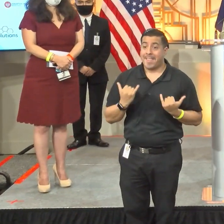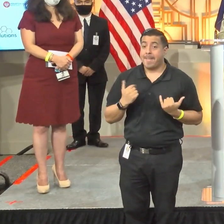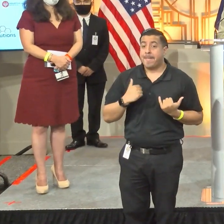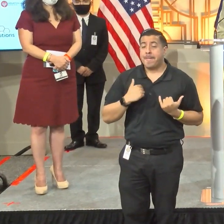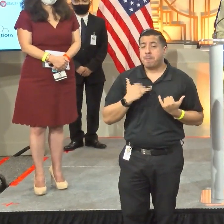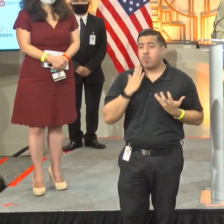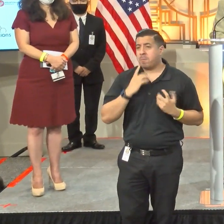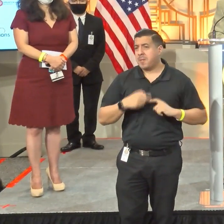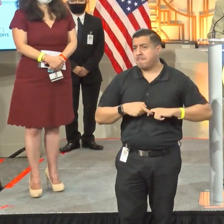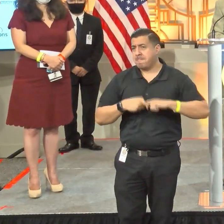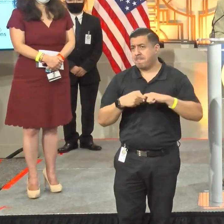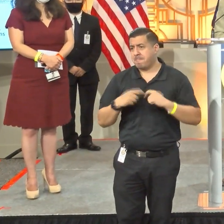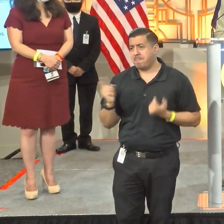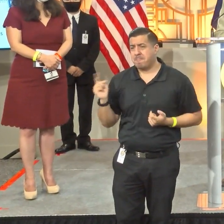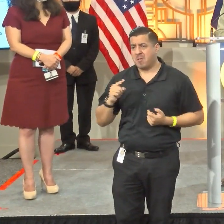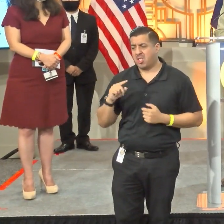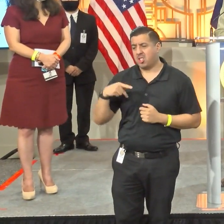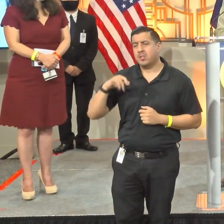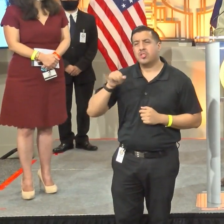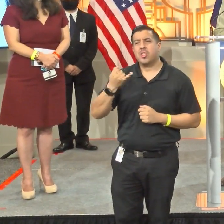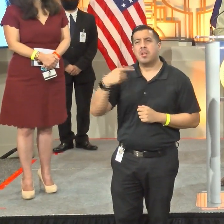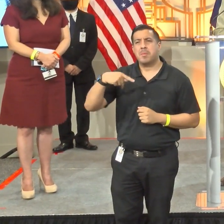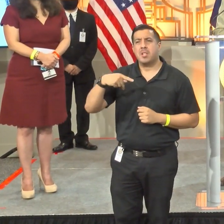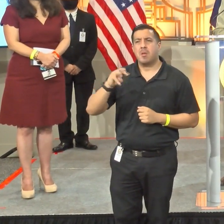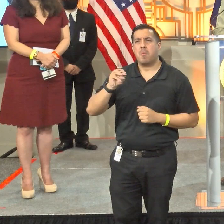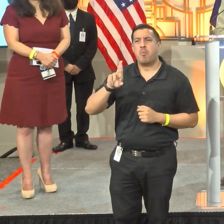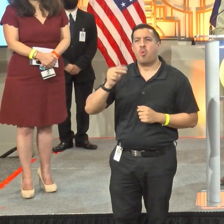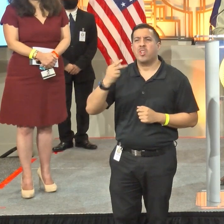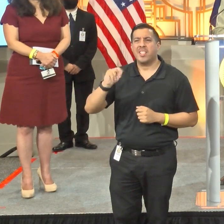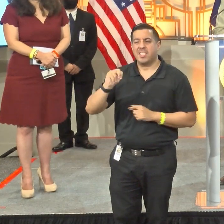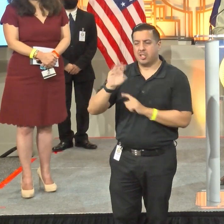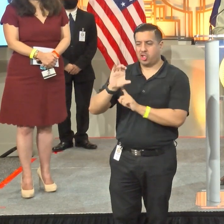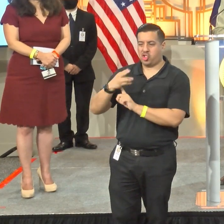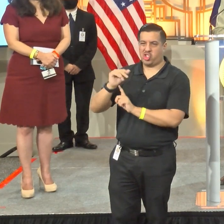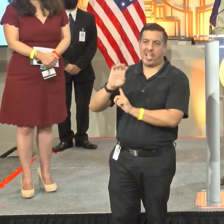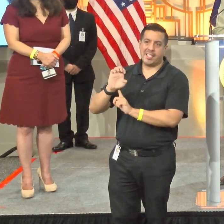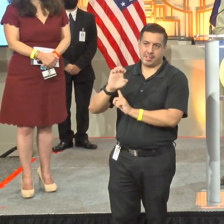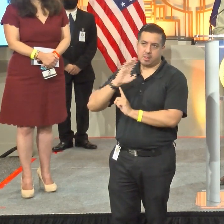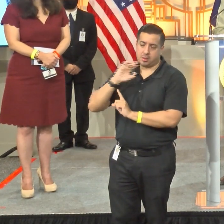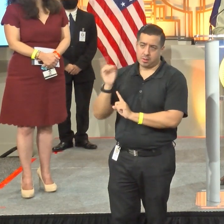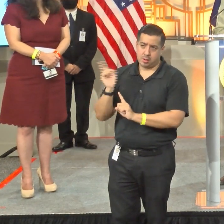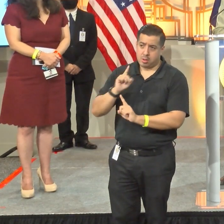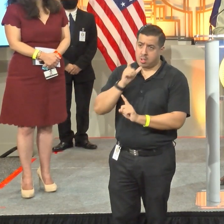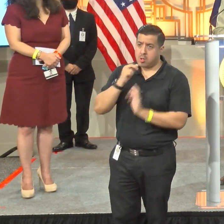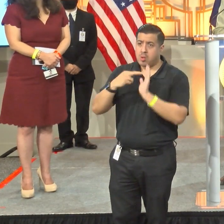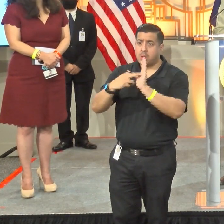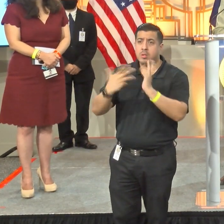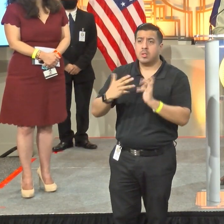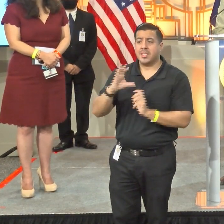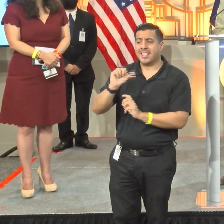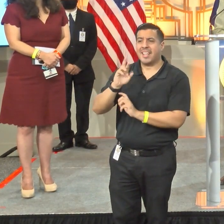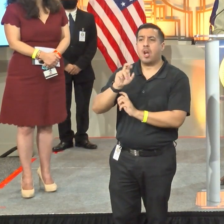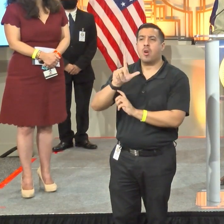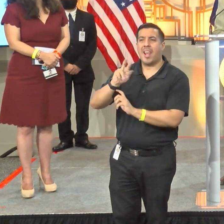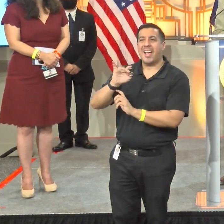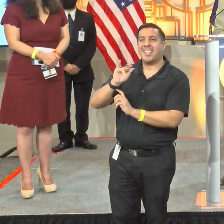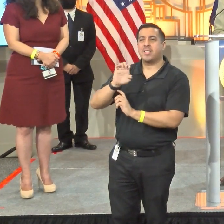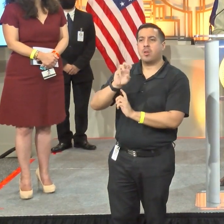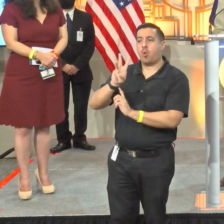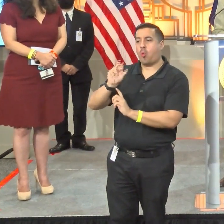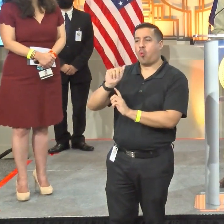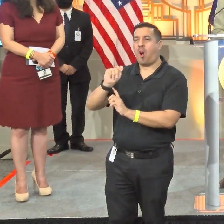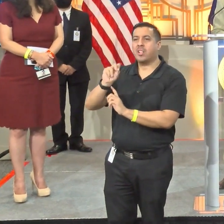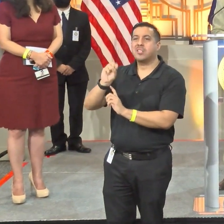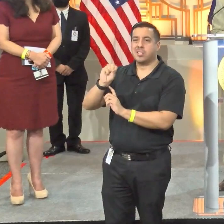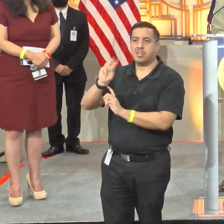pause and bring up JPMorgan Chase, represented by Carolyn Watson, to speak